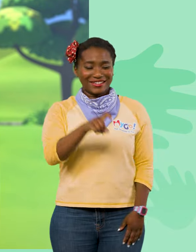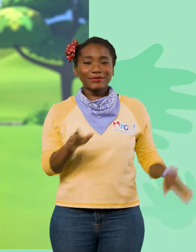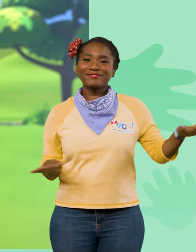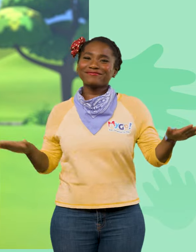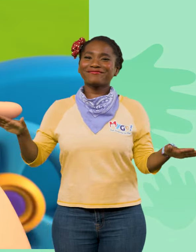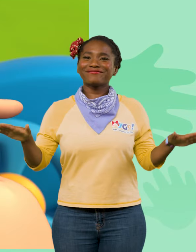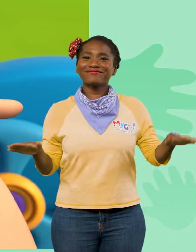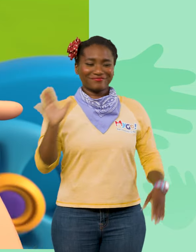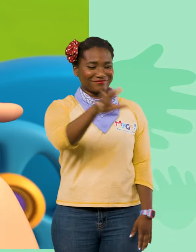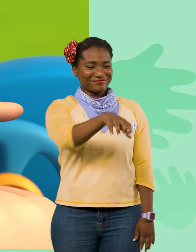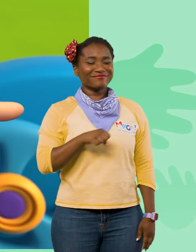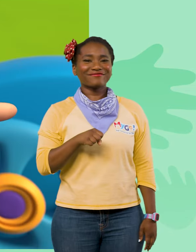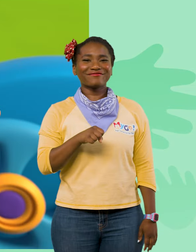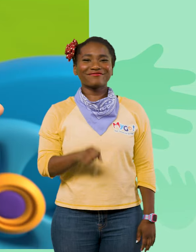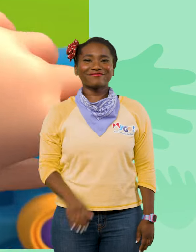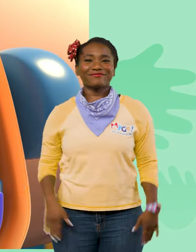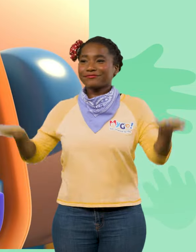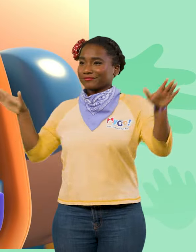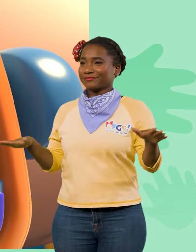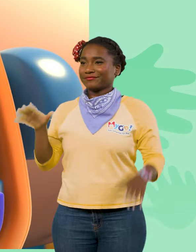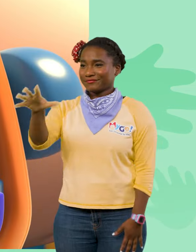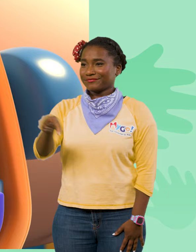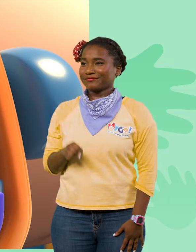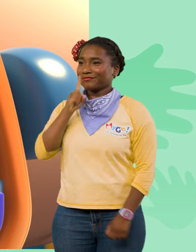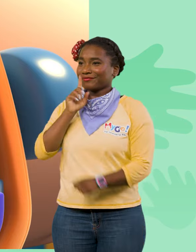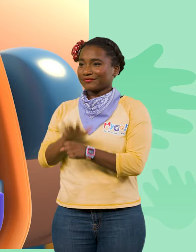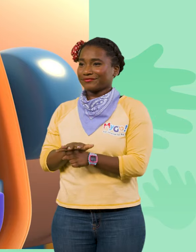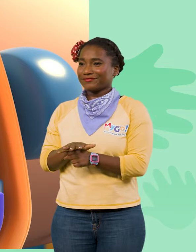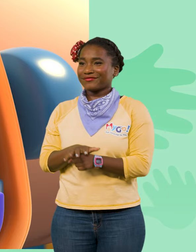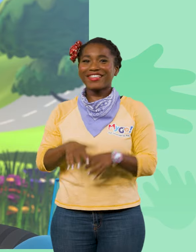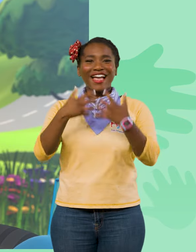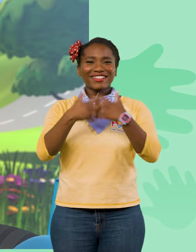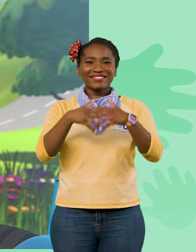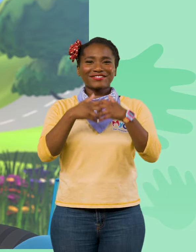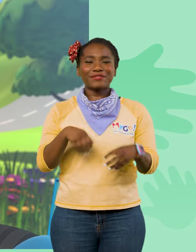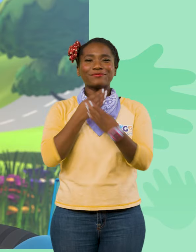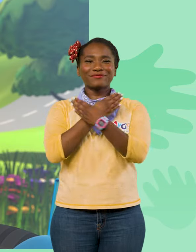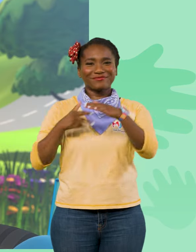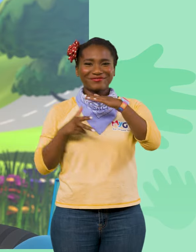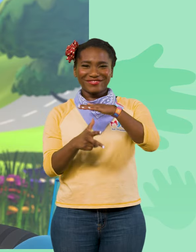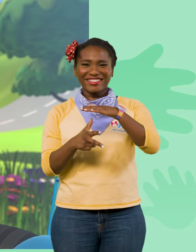wings and the excavator arm. Wings, excavator arm, confirmed. Activate Blippi Station.